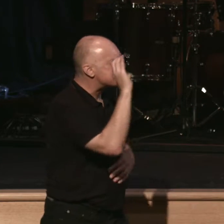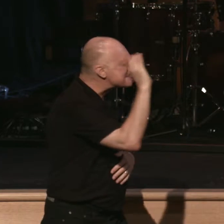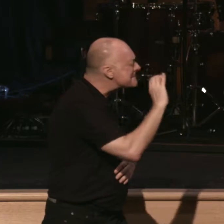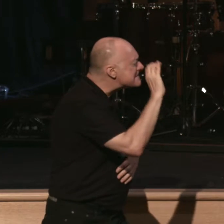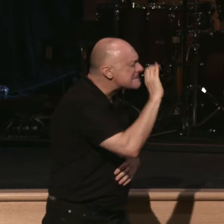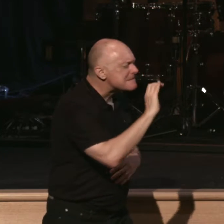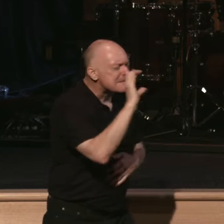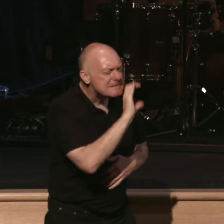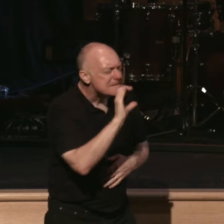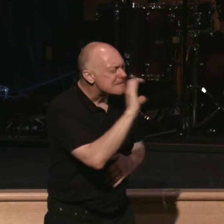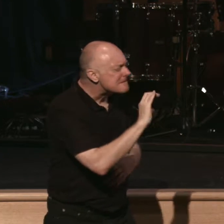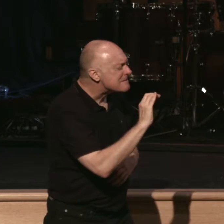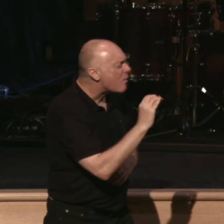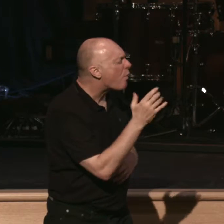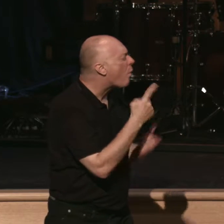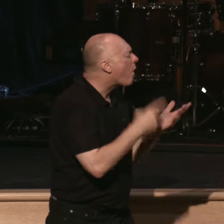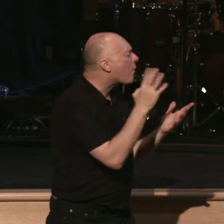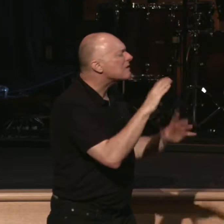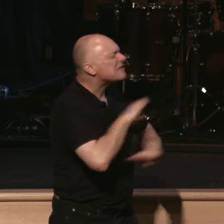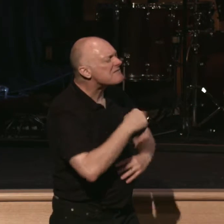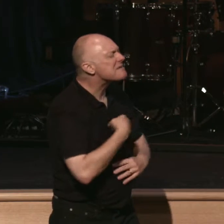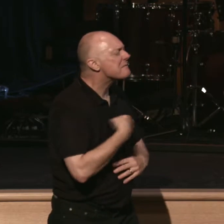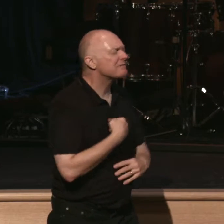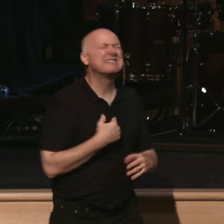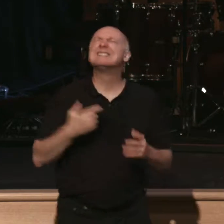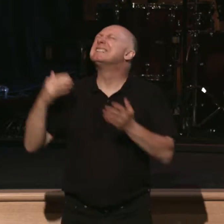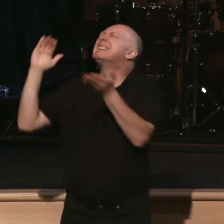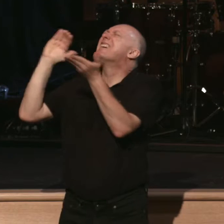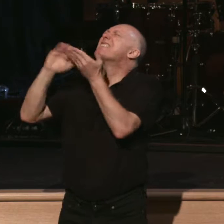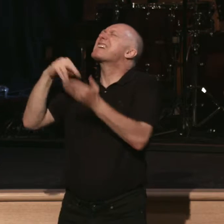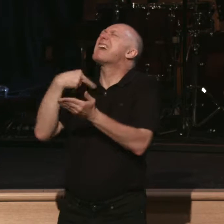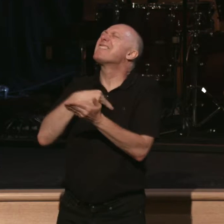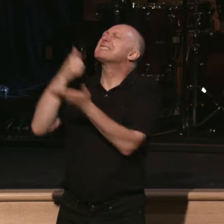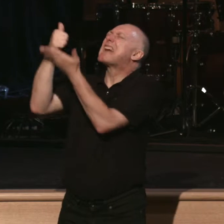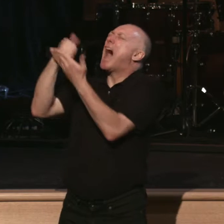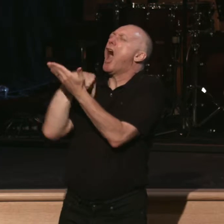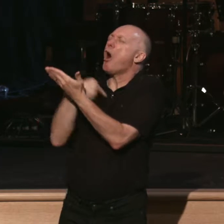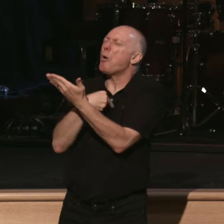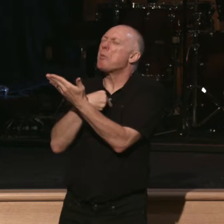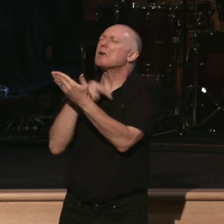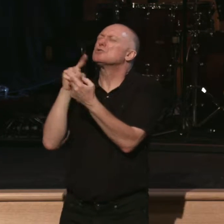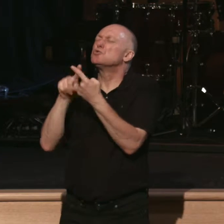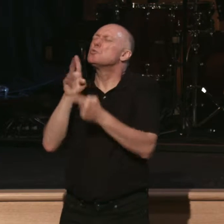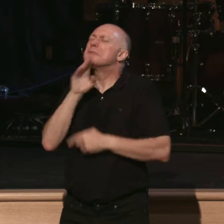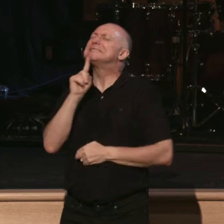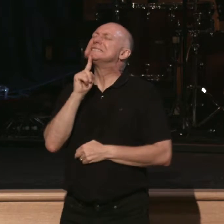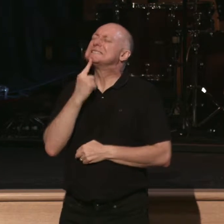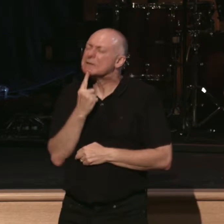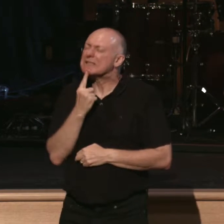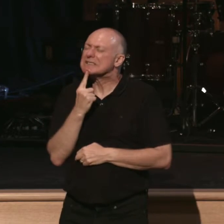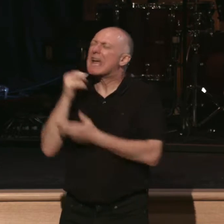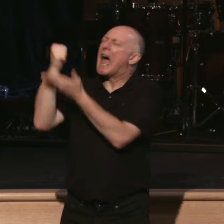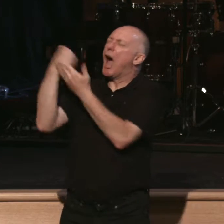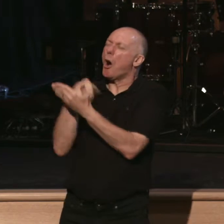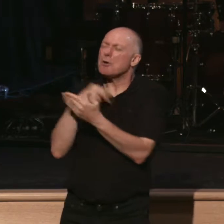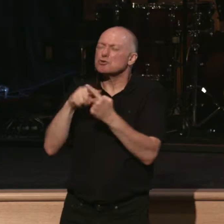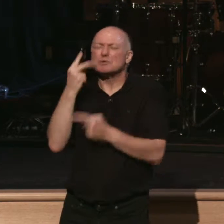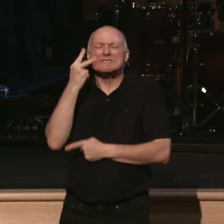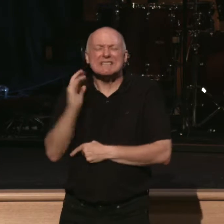that we believe will satisfy. God, forgive us. Forgive us. Help us to take this seriously. Help us to see our sin as what it is.